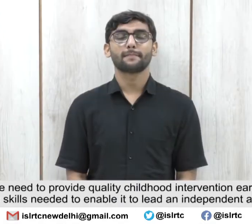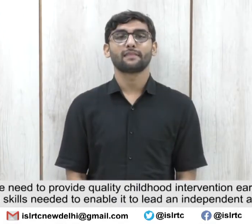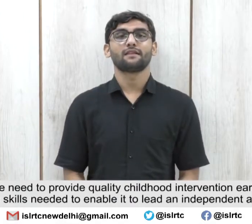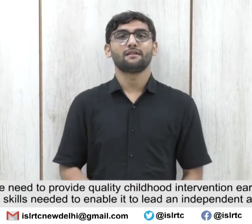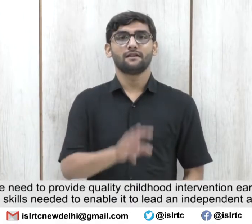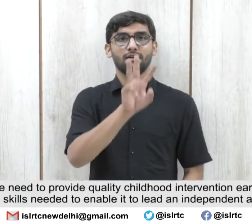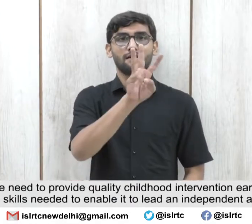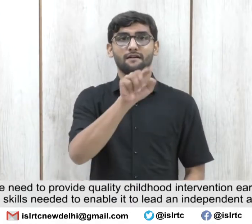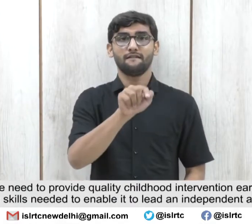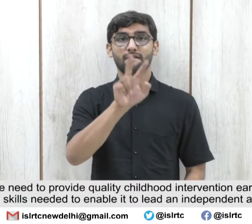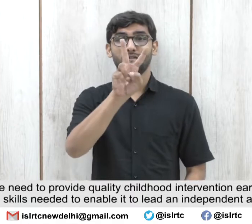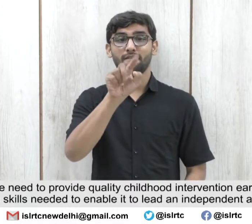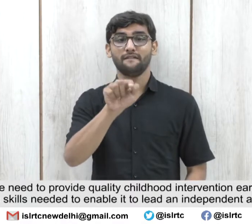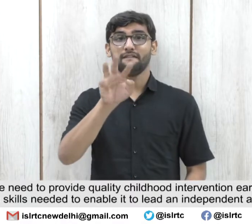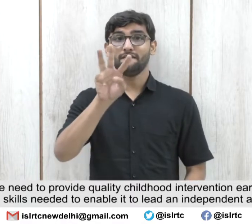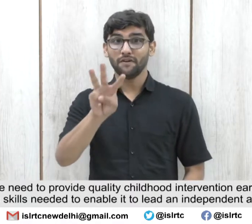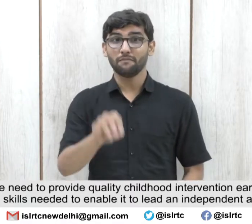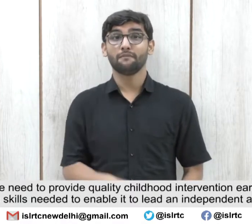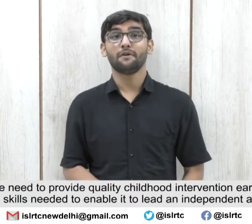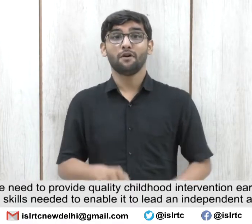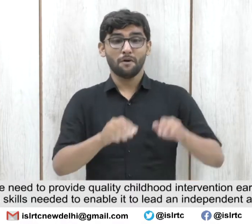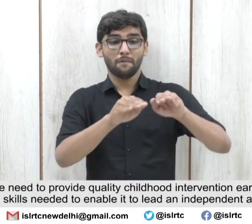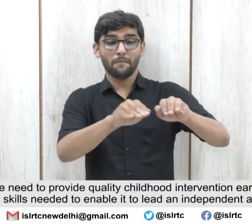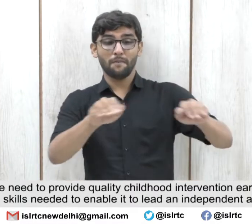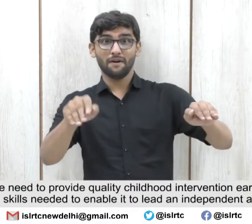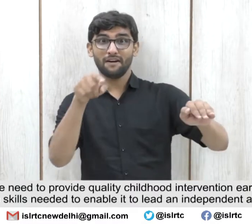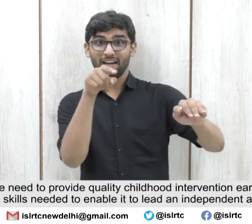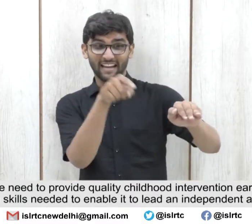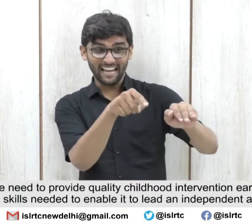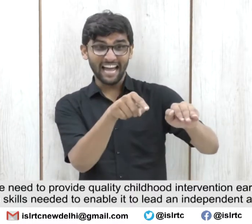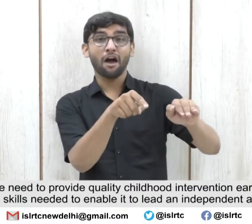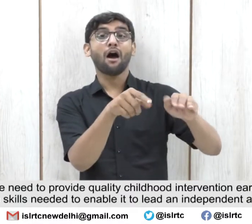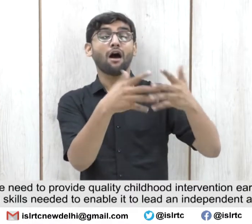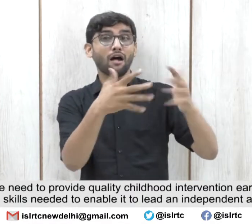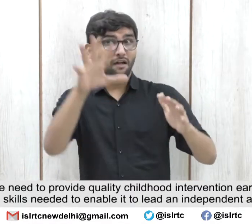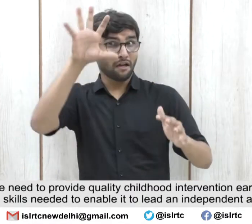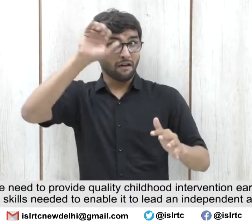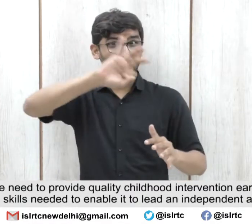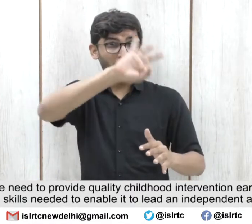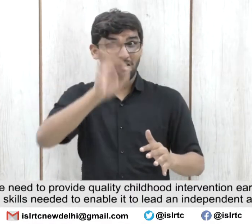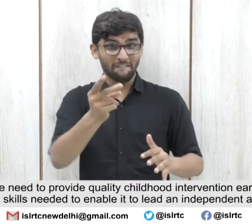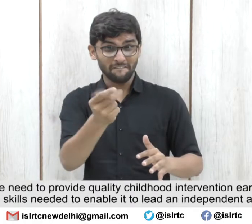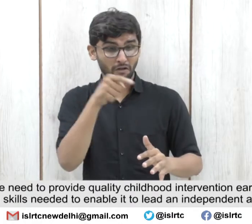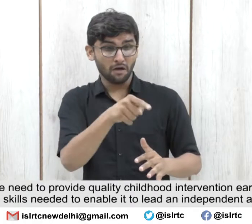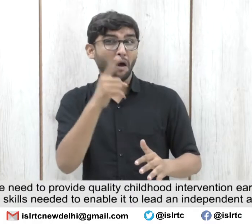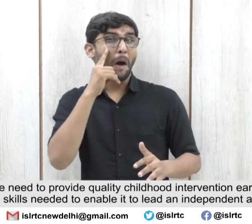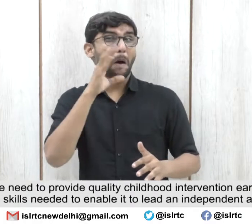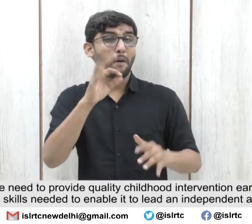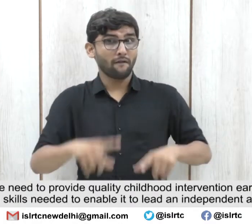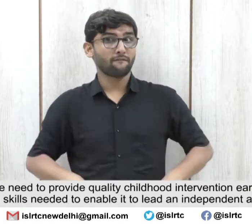3.2.3 There is a dire need to provide quality